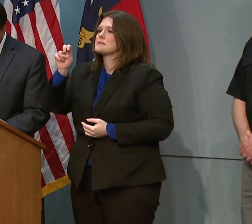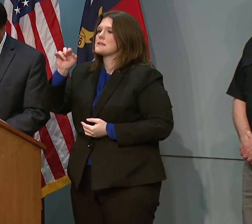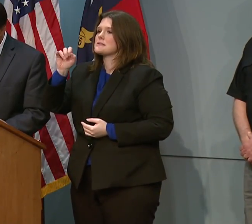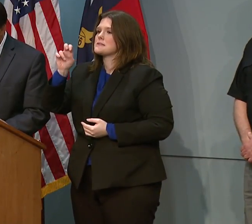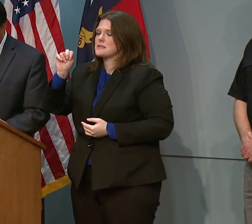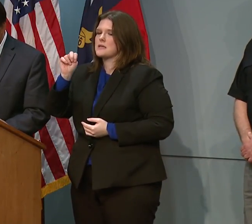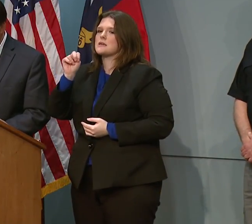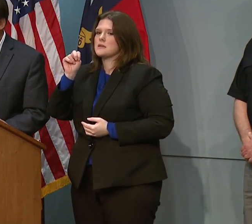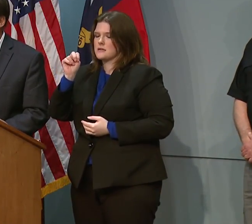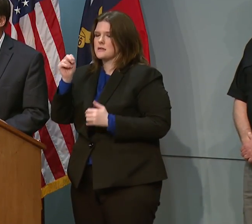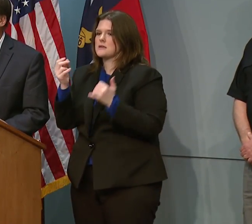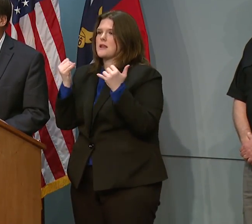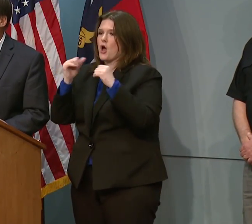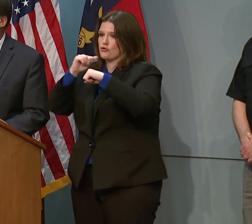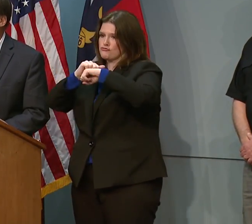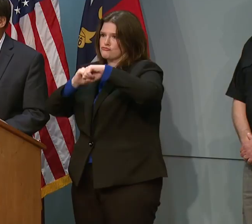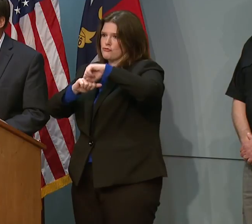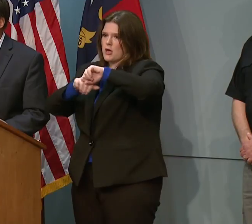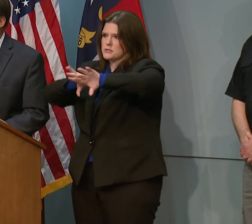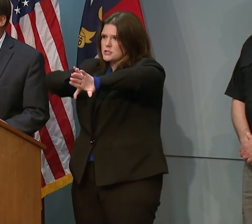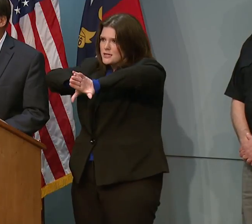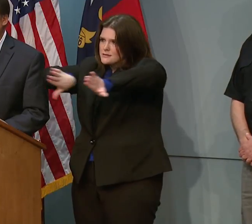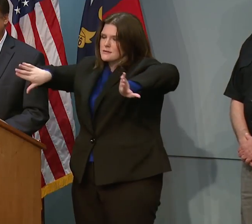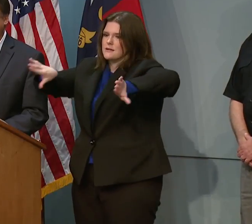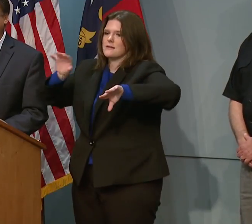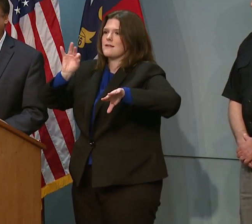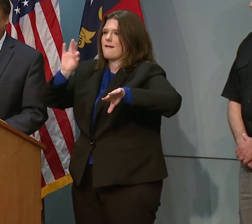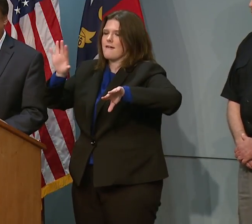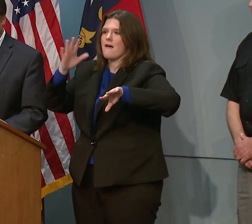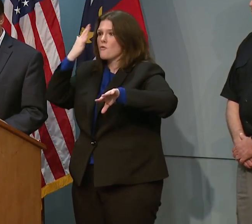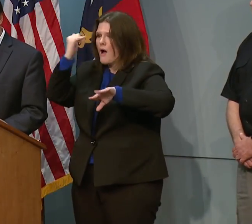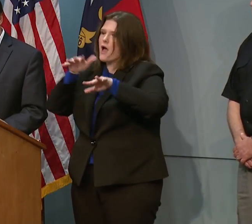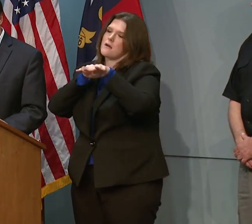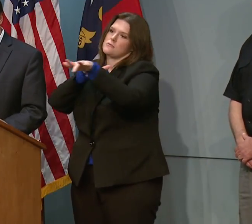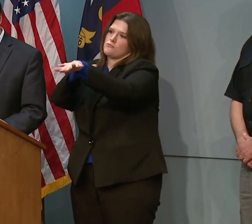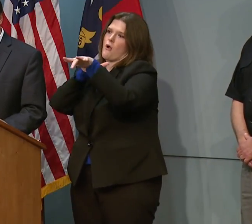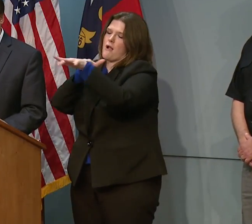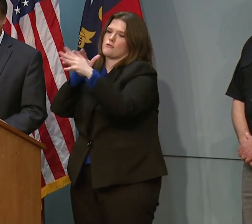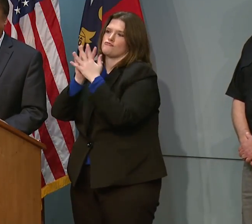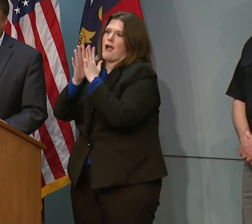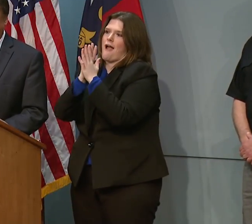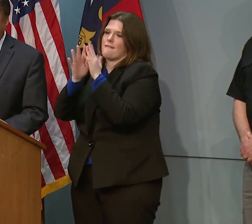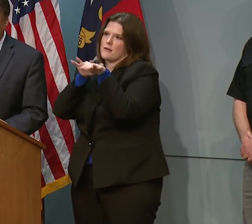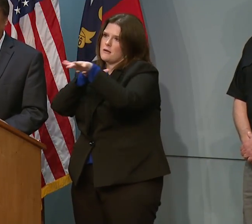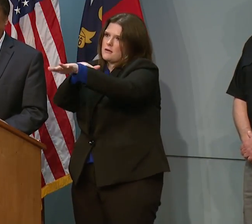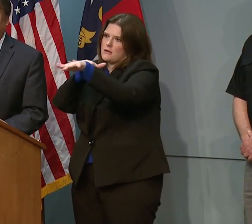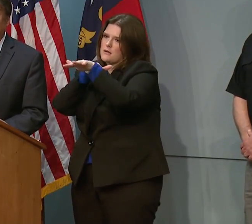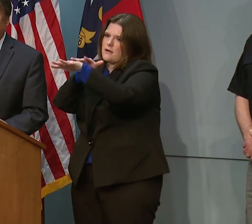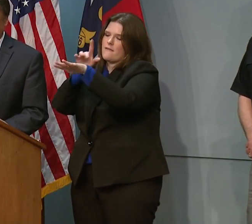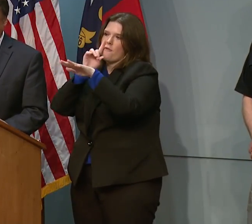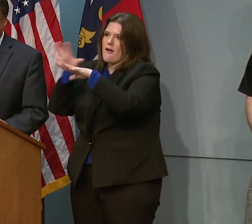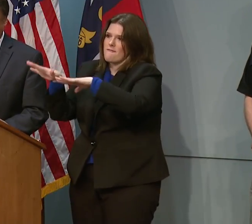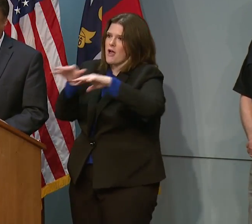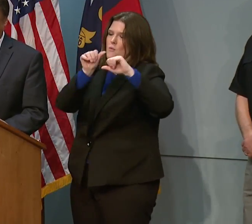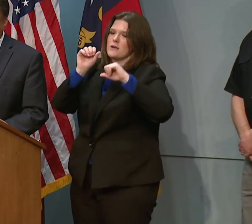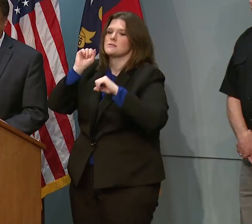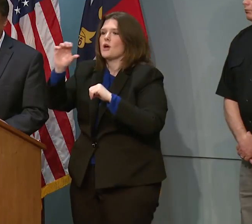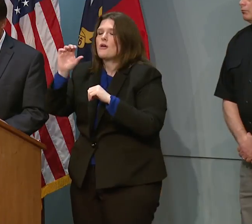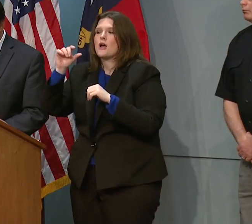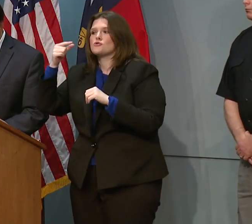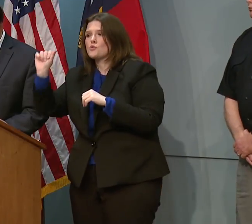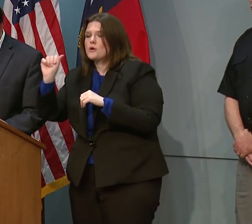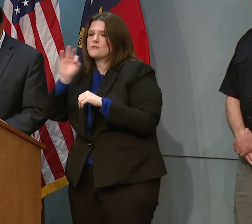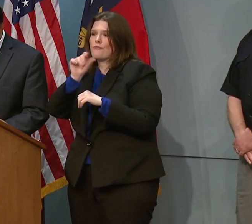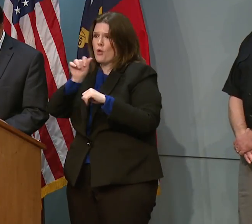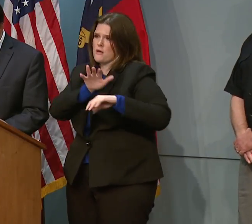removed all construction zones in I-95 because we're getting a lot of traffic on I-95 from evacuations from South Carolina,